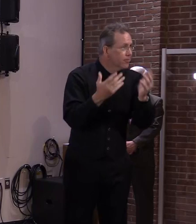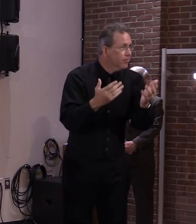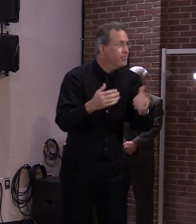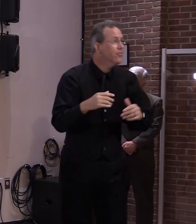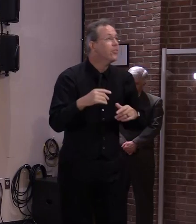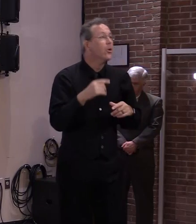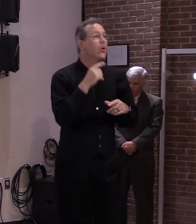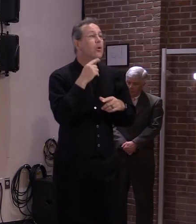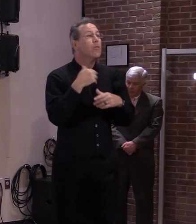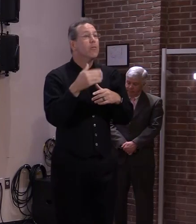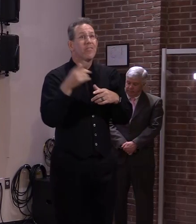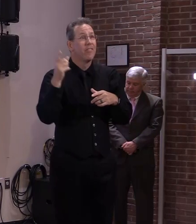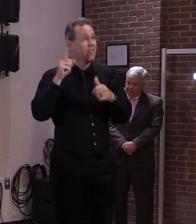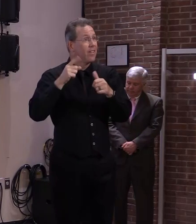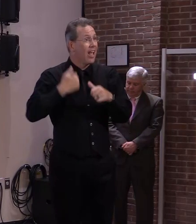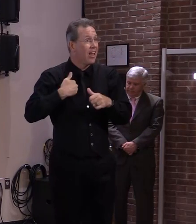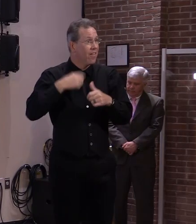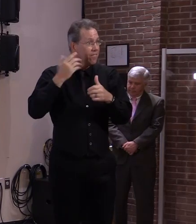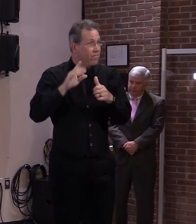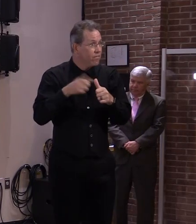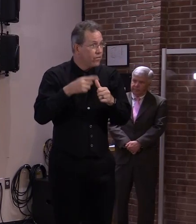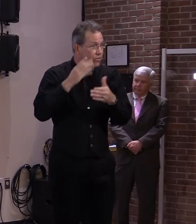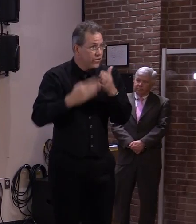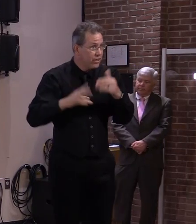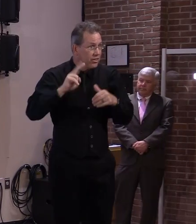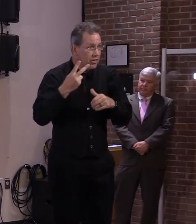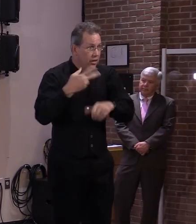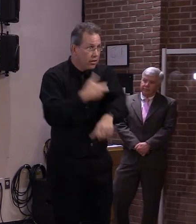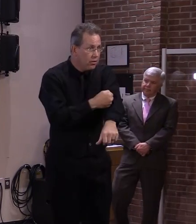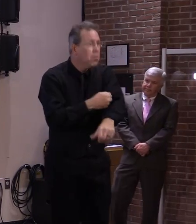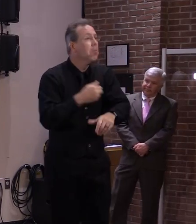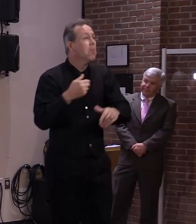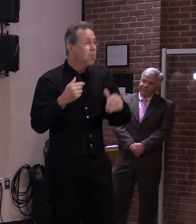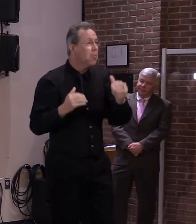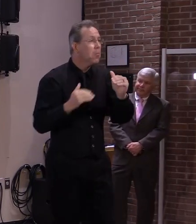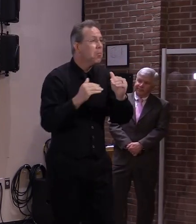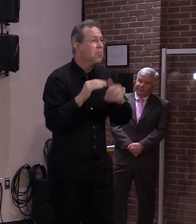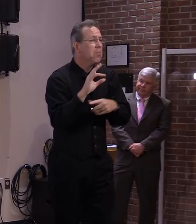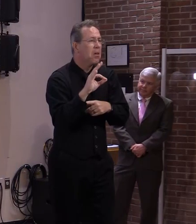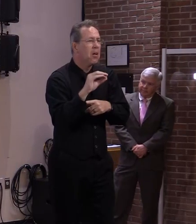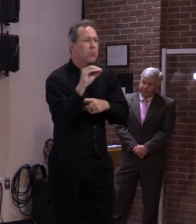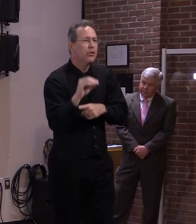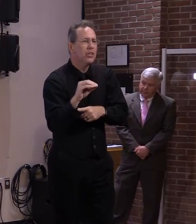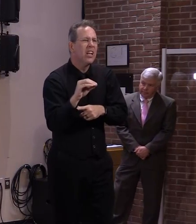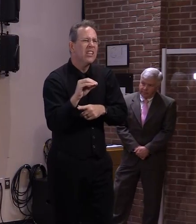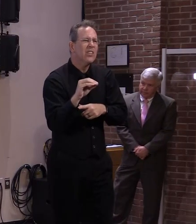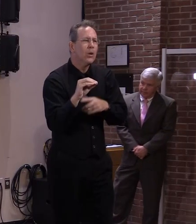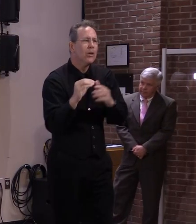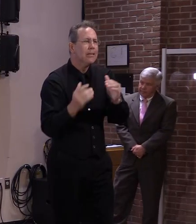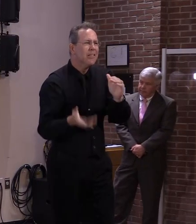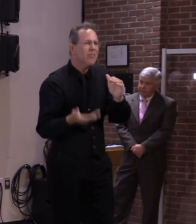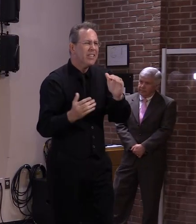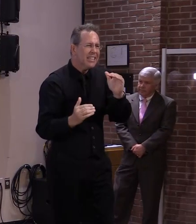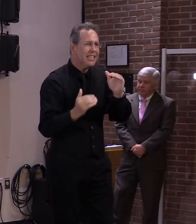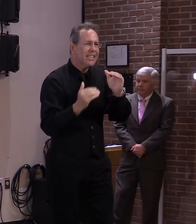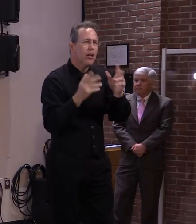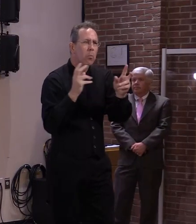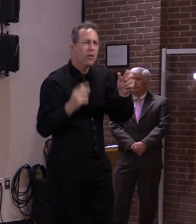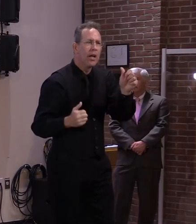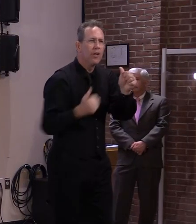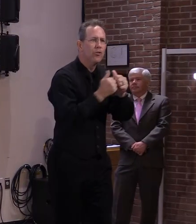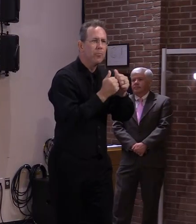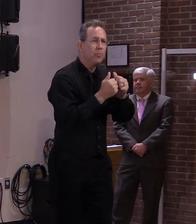it's picking up. And so it doesn't appear that it's a problem with supply at this point. It may be